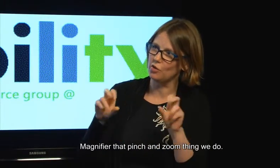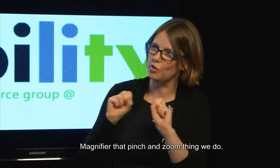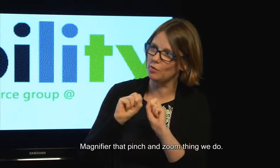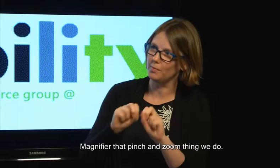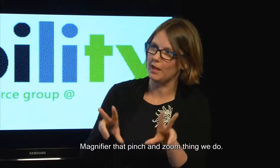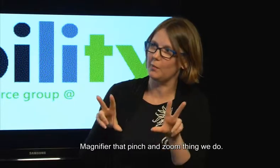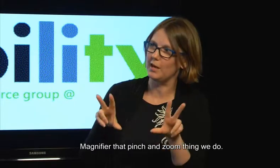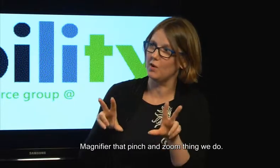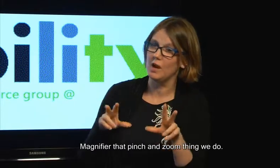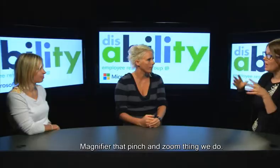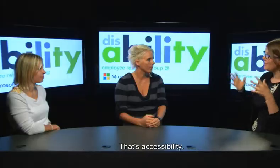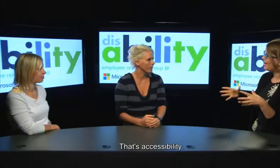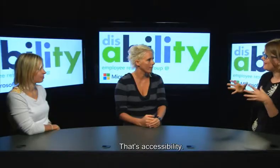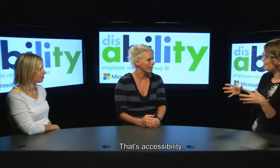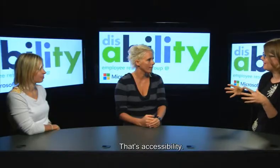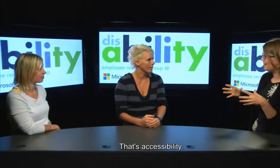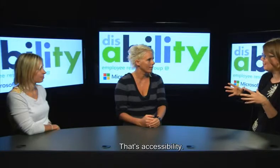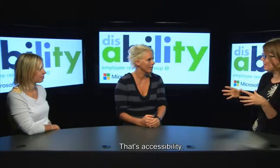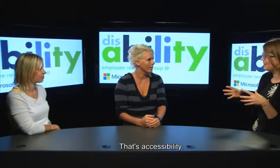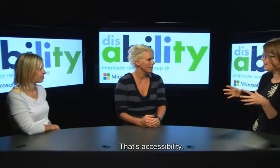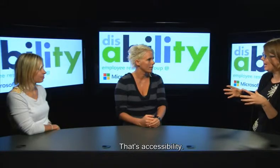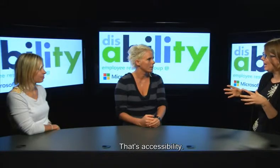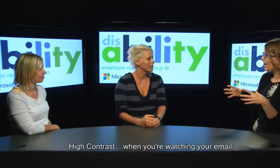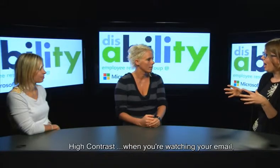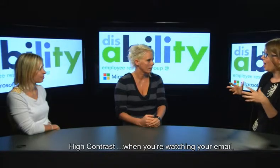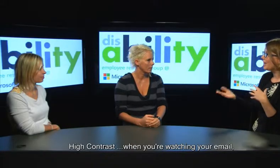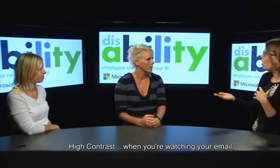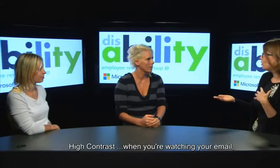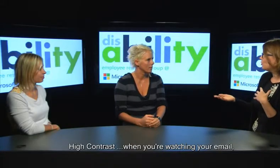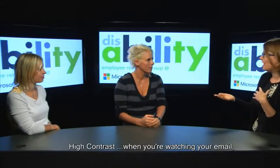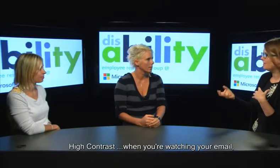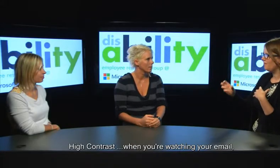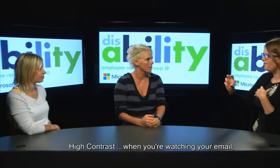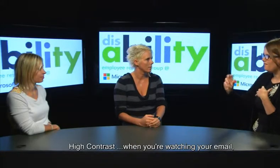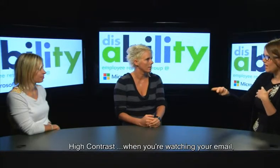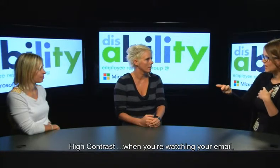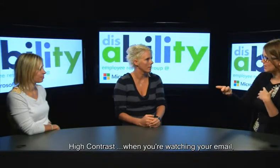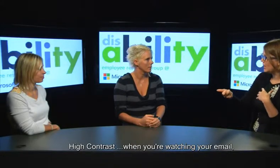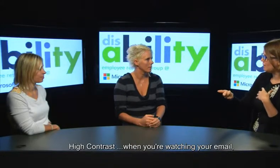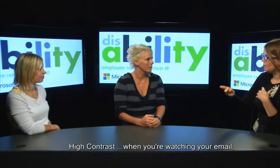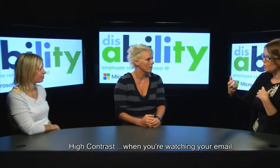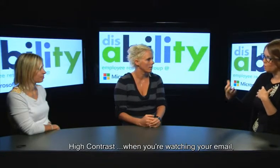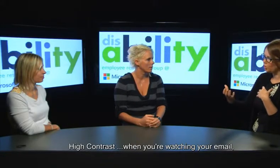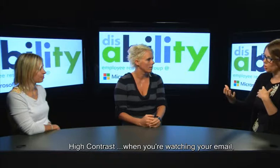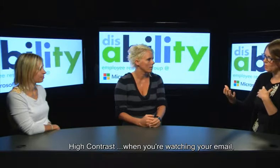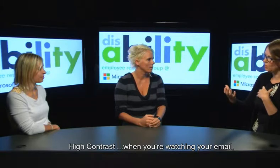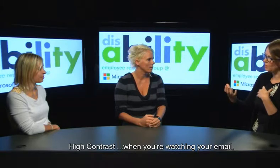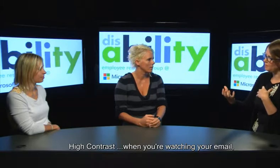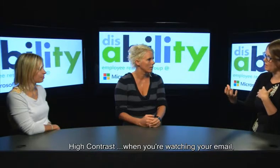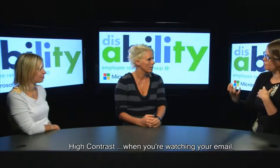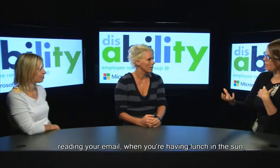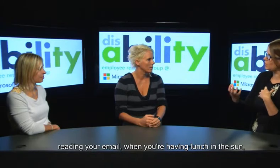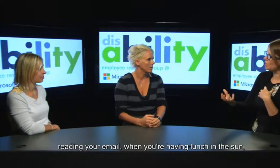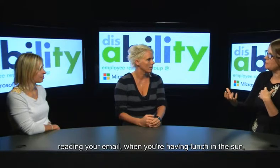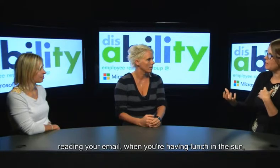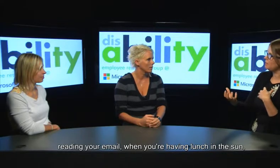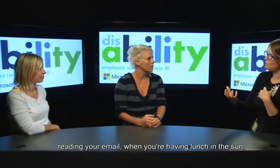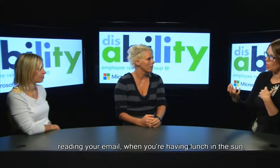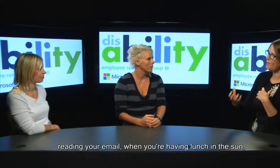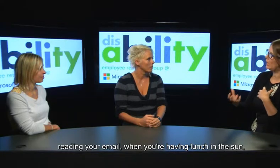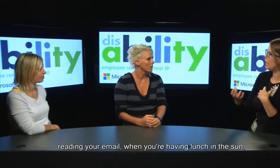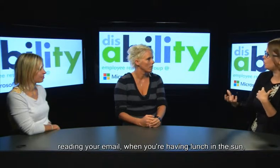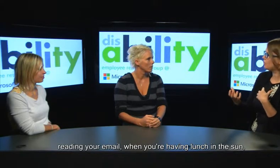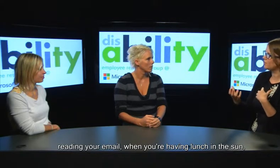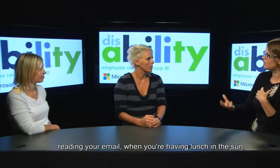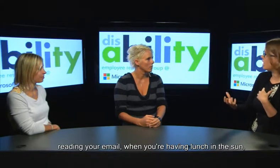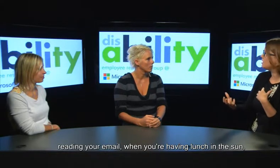pinch and zoom thing I do that's accessibility high contrast that flicks it when you're watching your email and reading your email